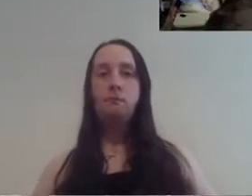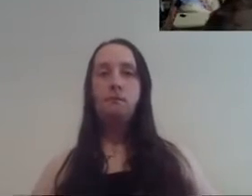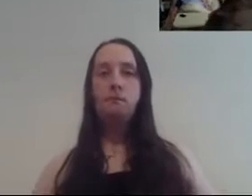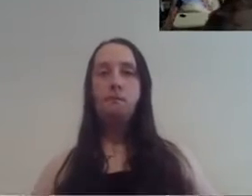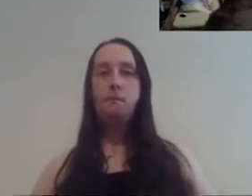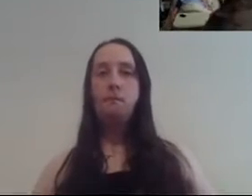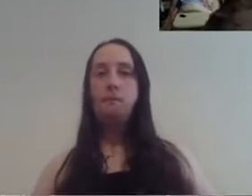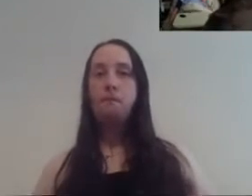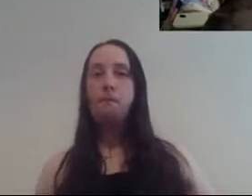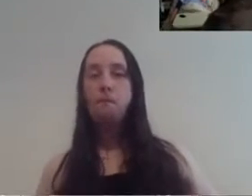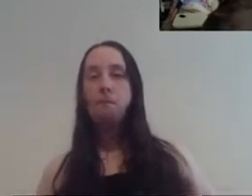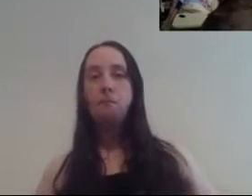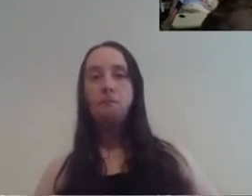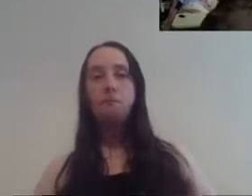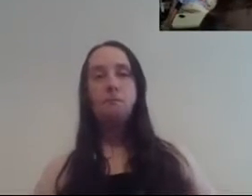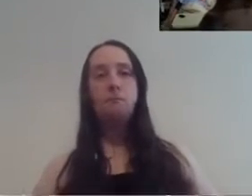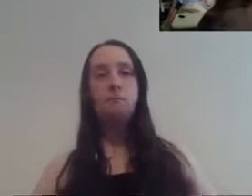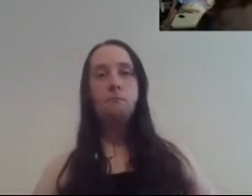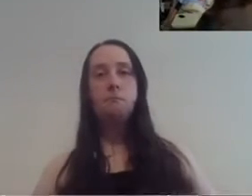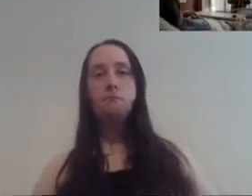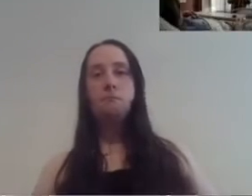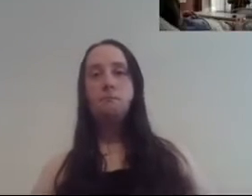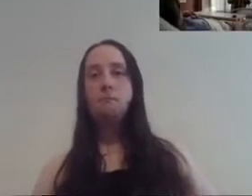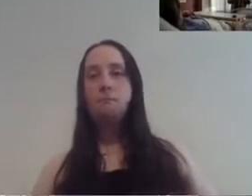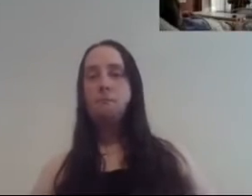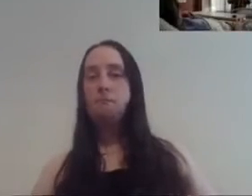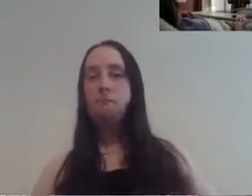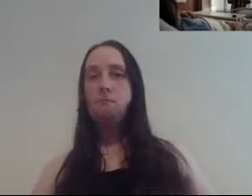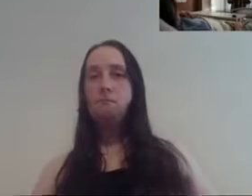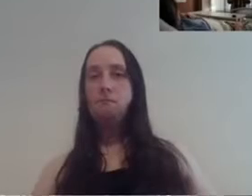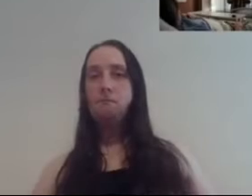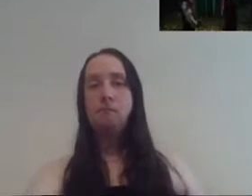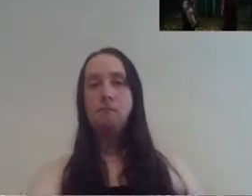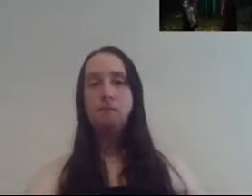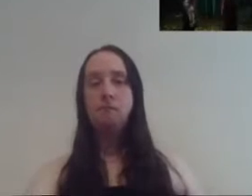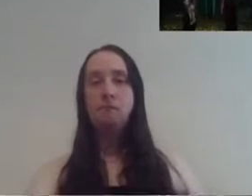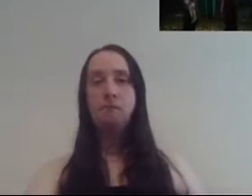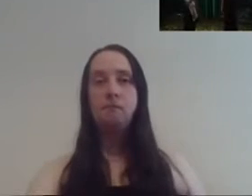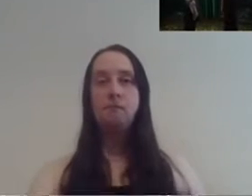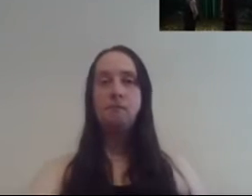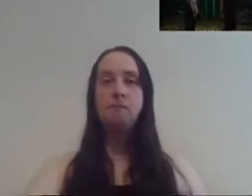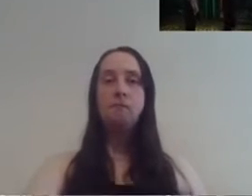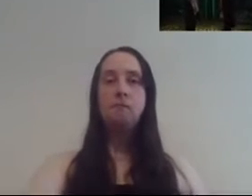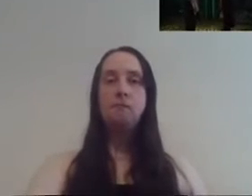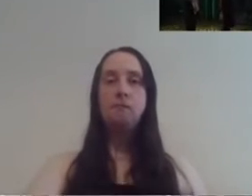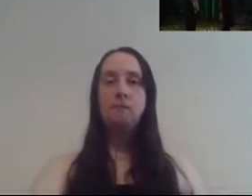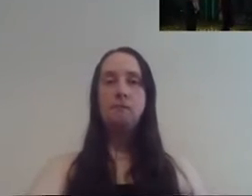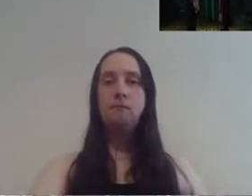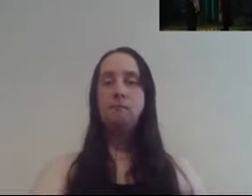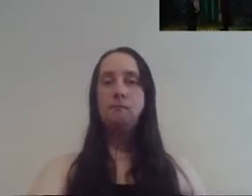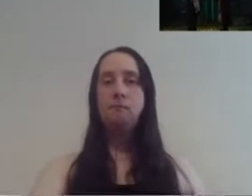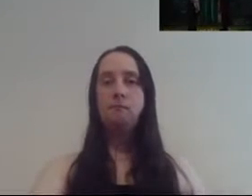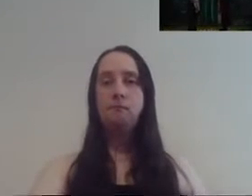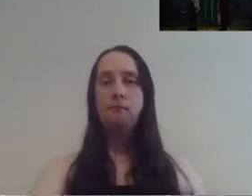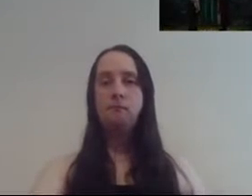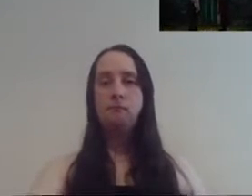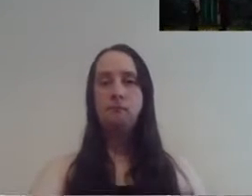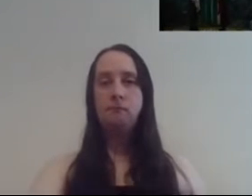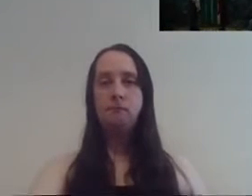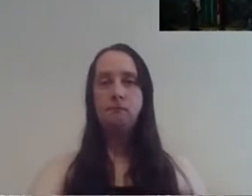how is this puzzle imported magic dear never travel before you go I'd like to thank you for what I